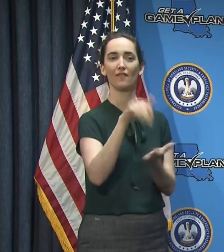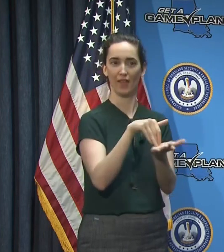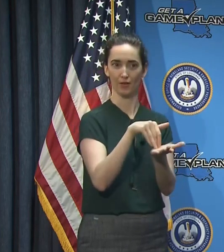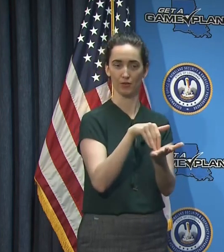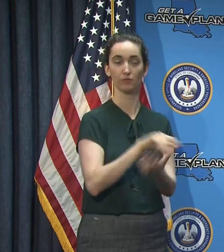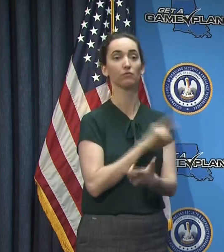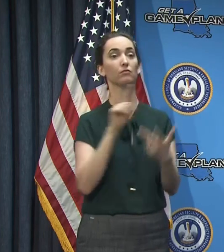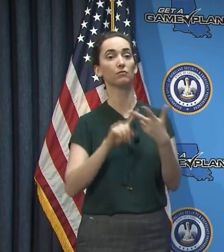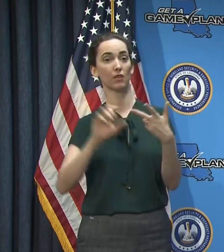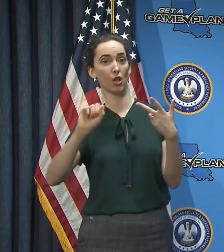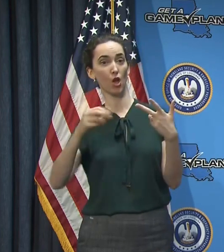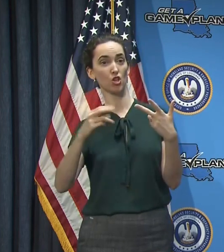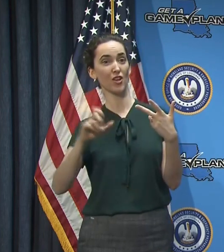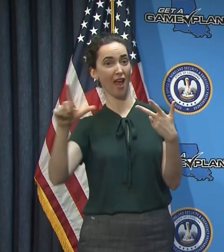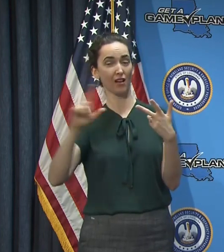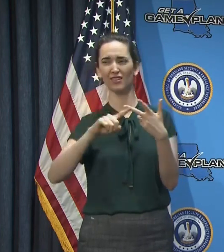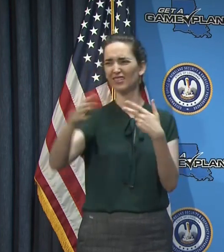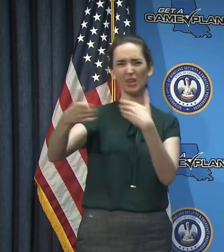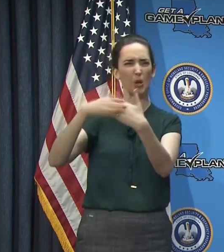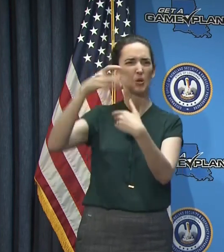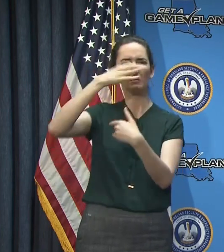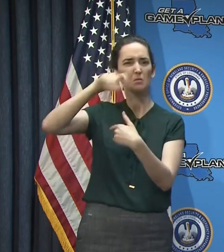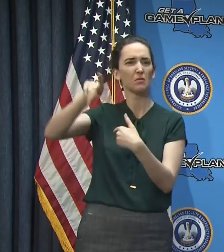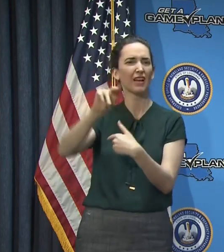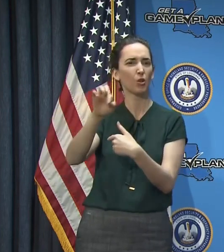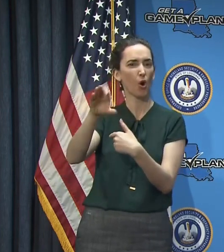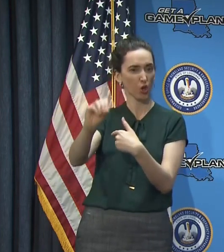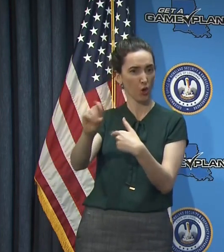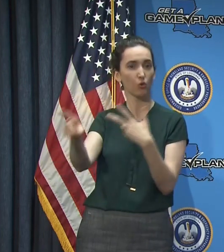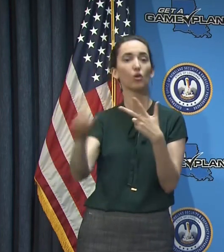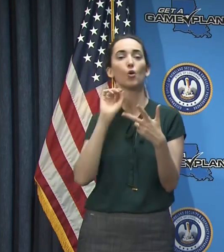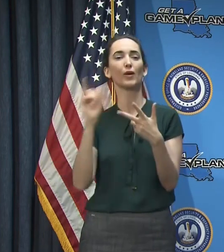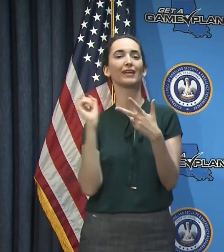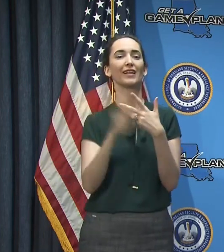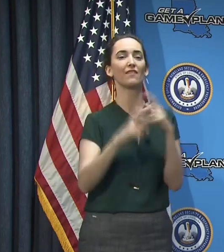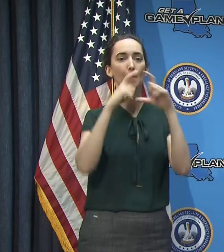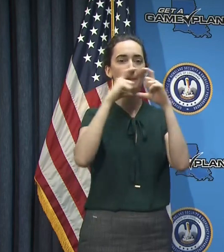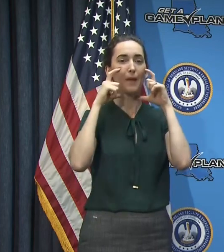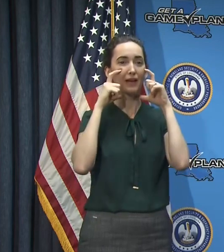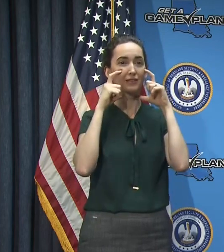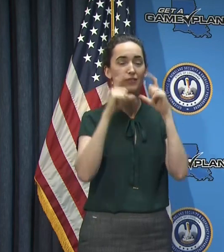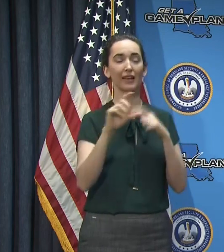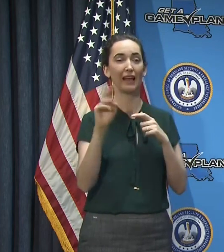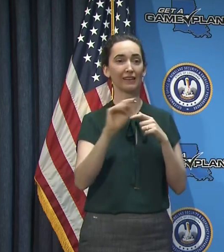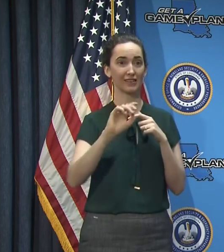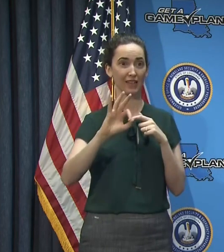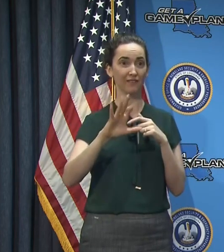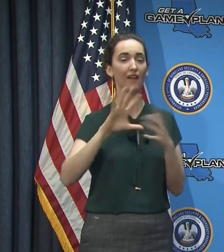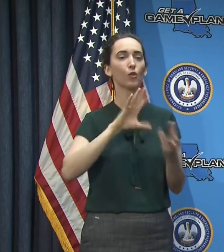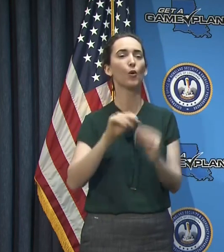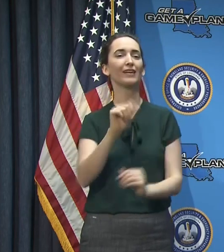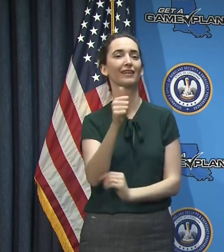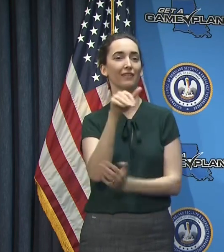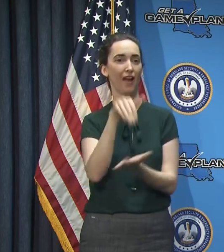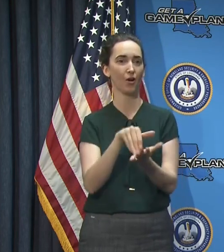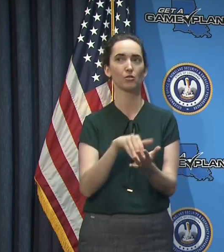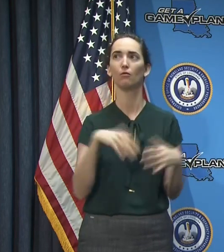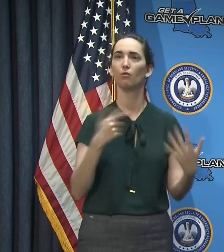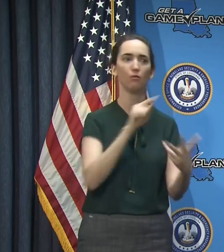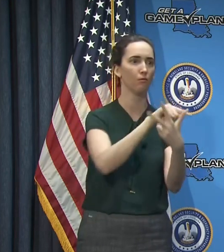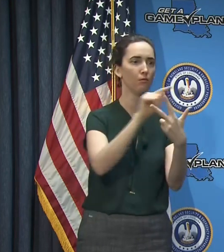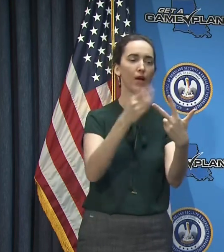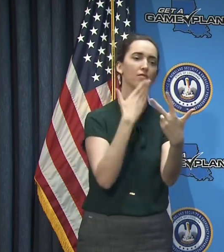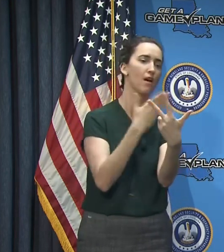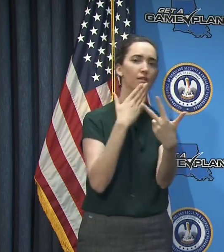right there at Norco will donate 10,095 masks. We appreciate all of them, and